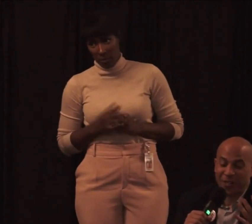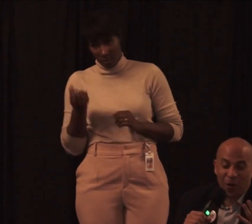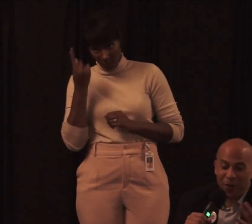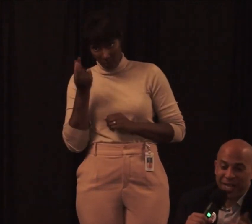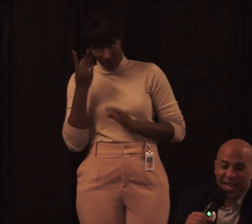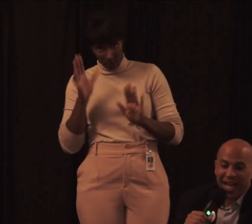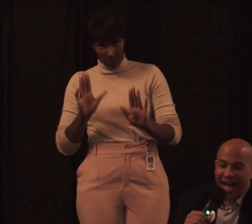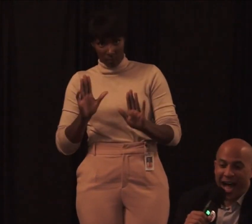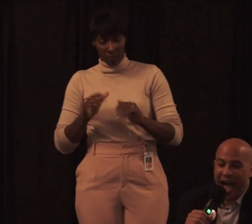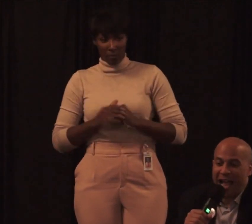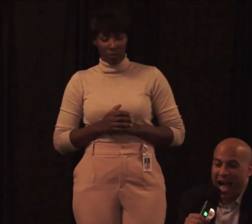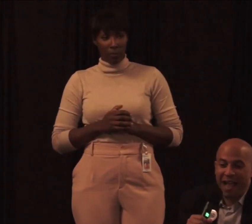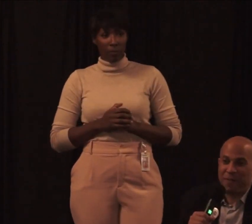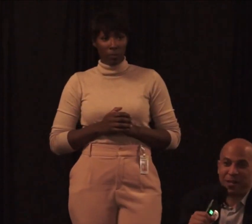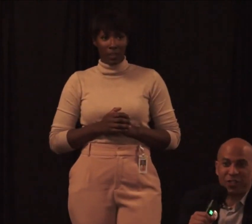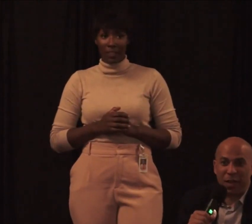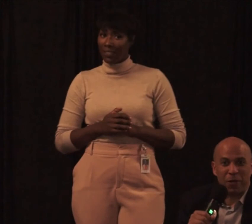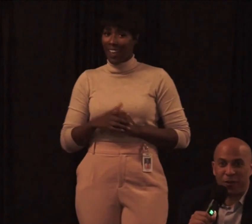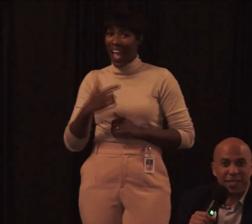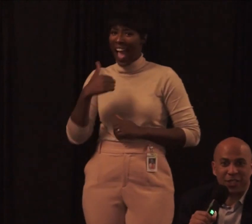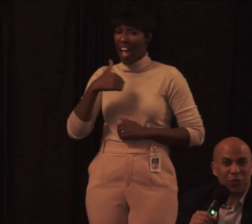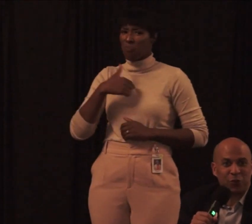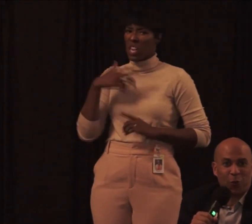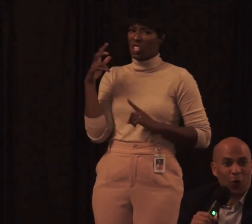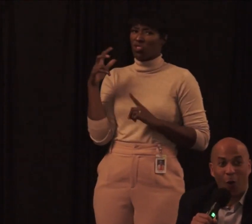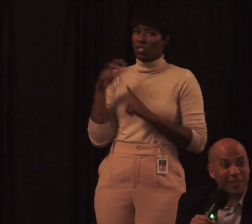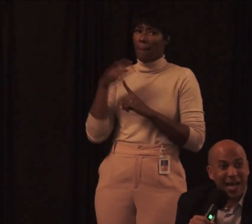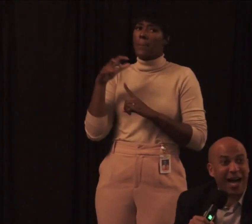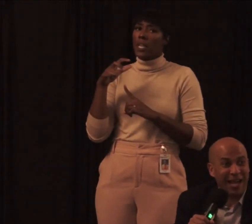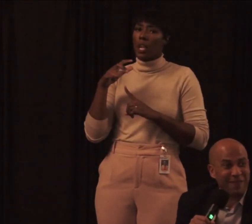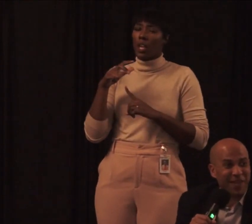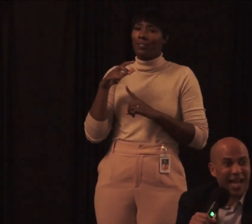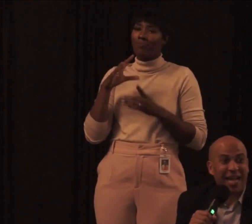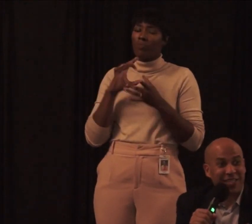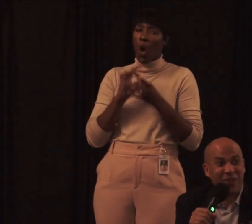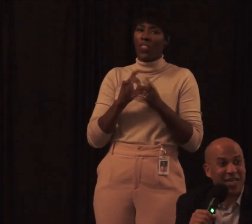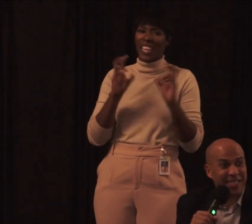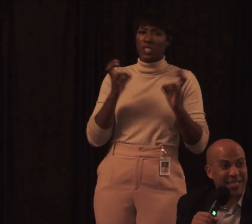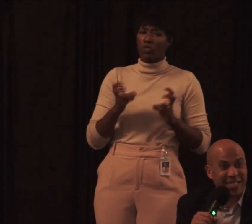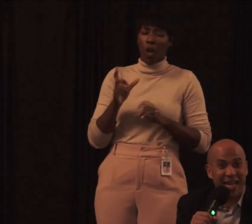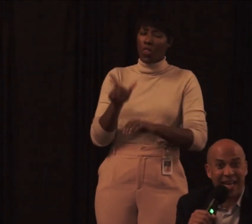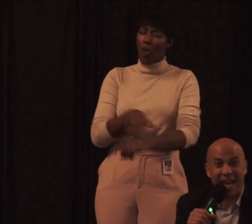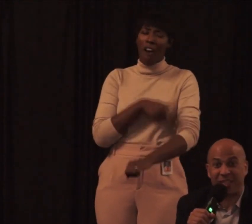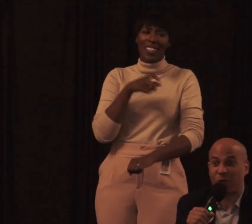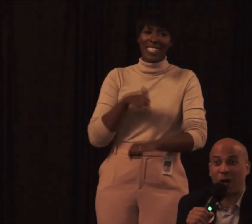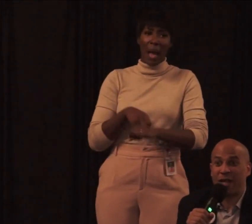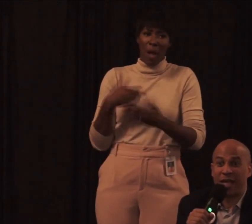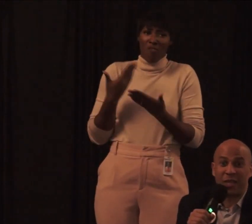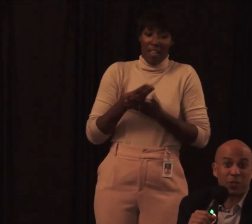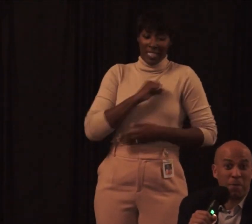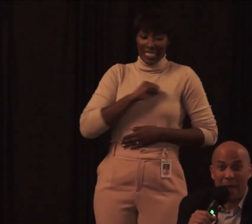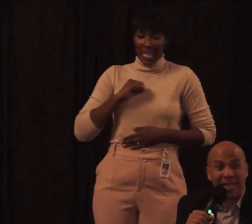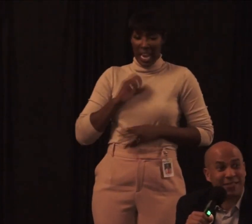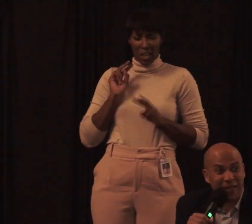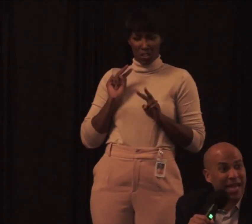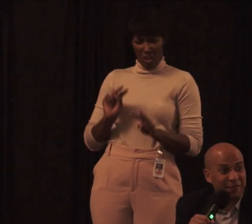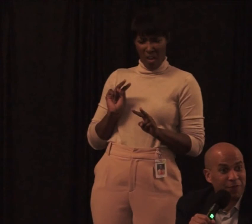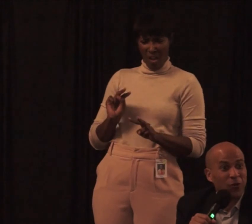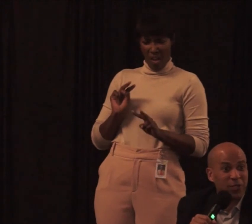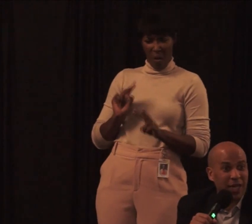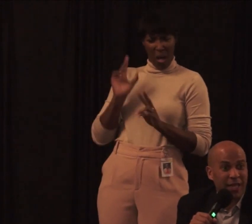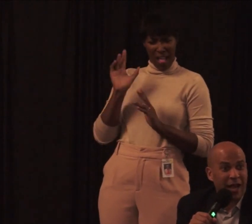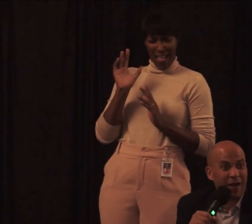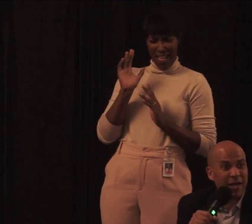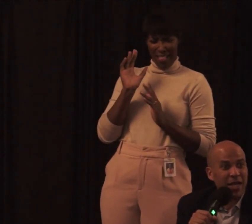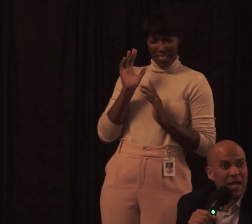And so, I've been a champion on these issues for a long time. I got to the United States Senate, and I saw there was a massive lack